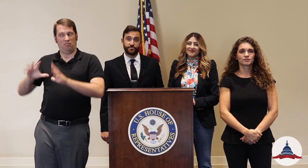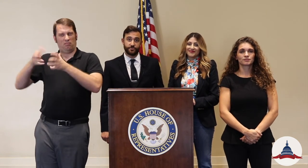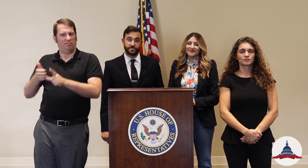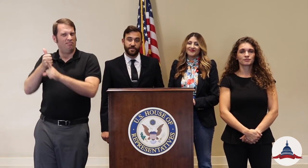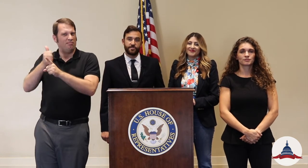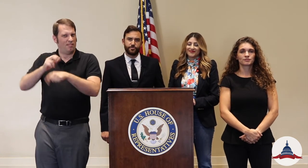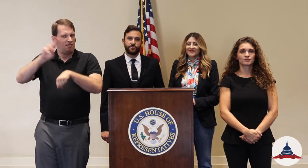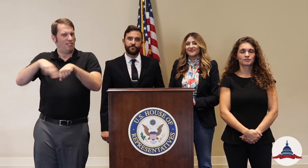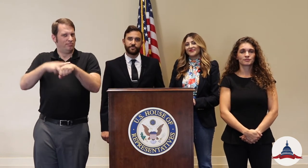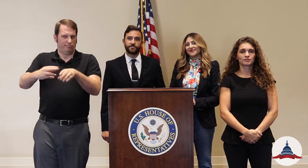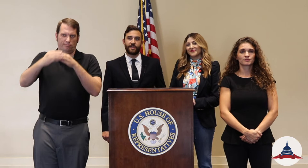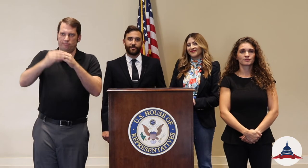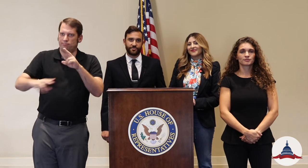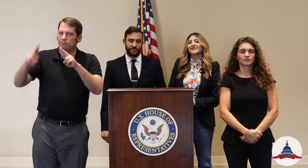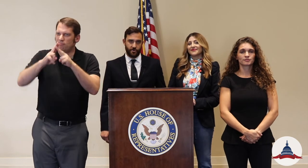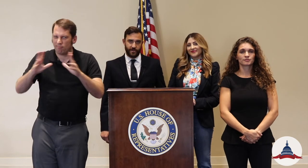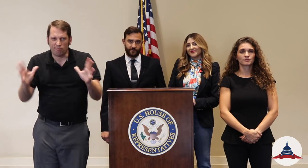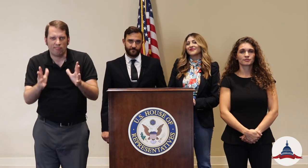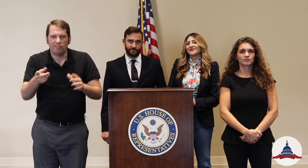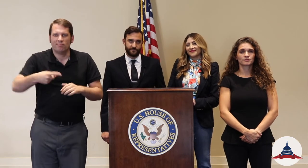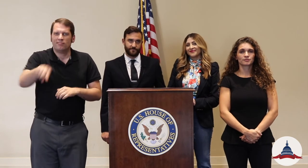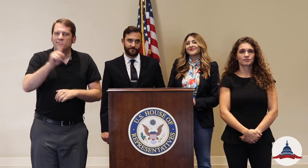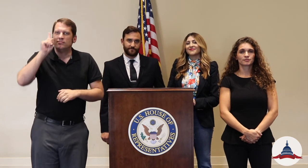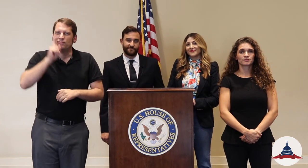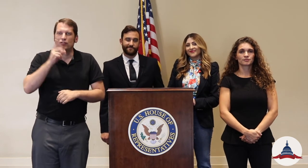of hearing students through the universal language of coding.